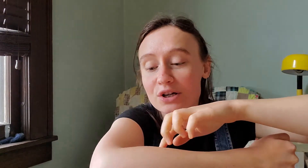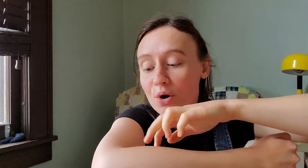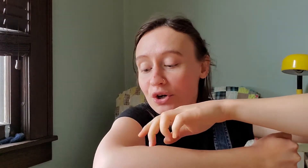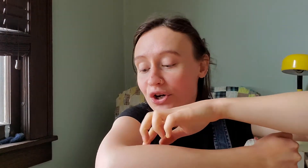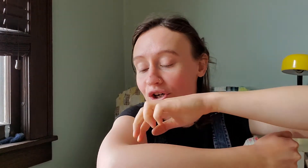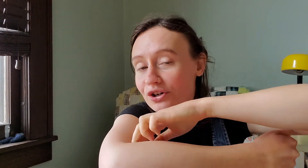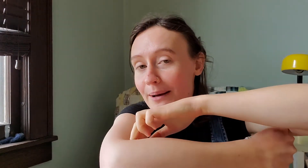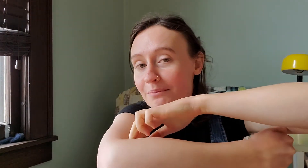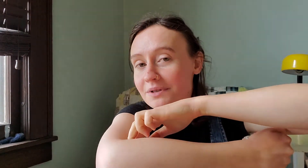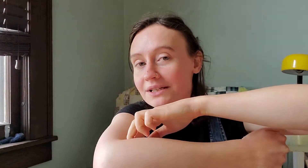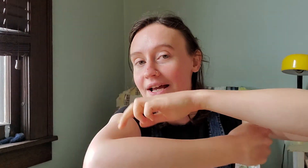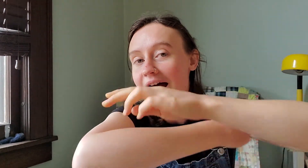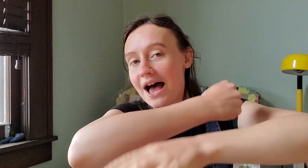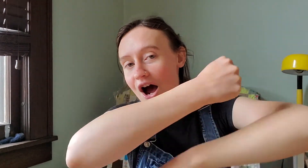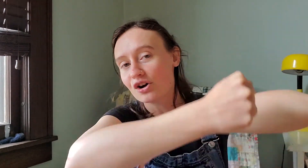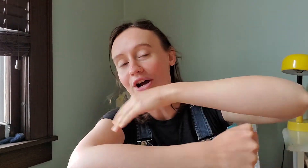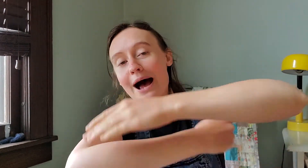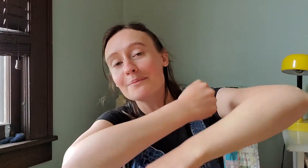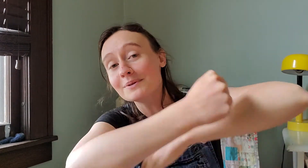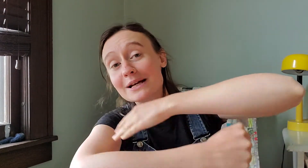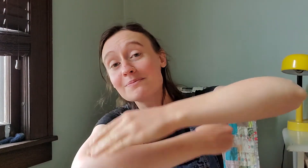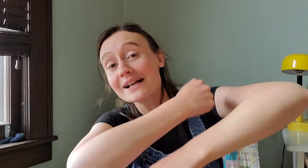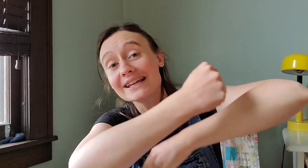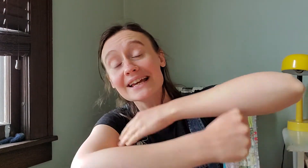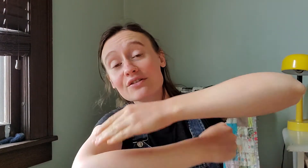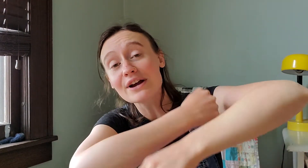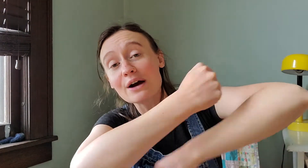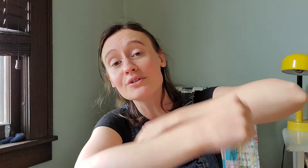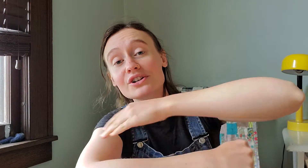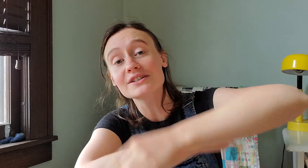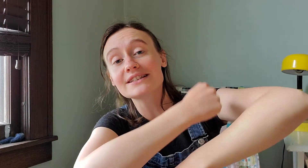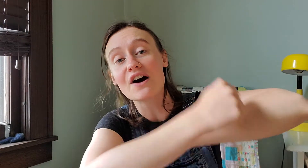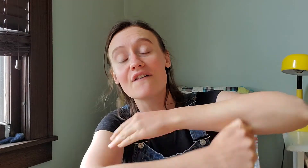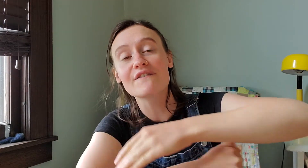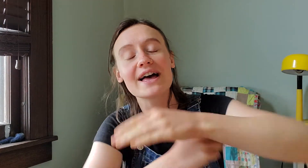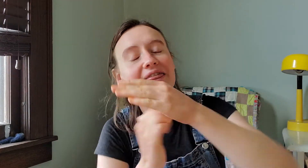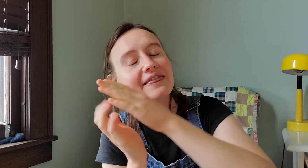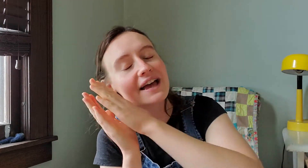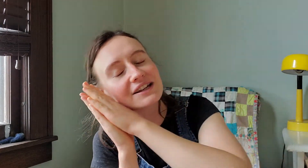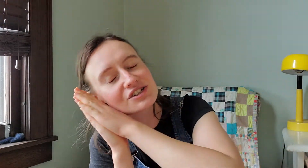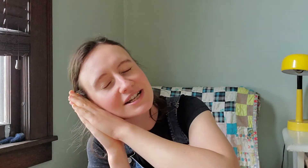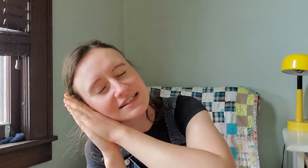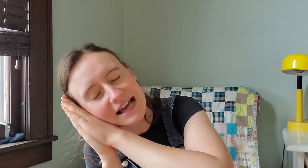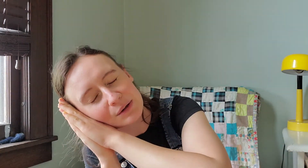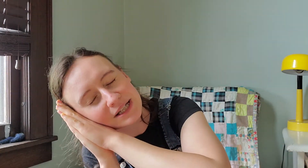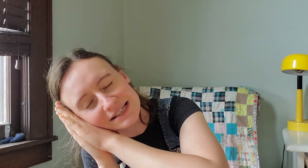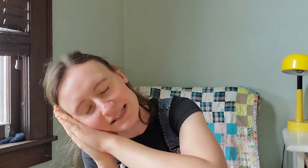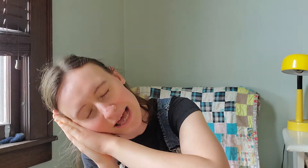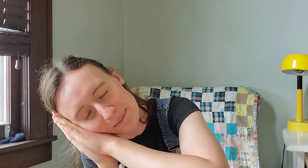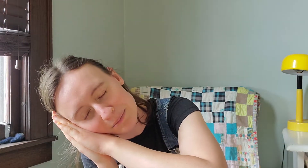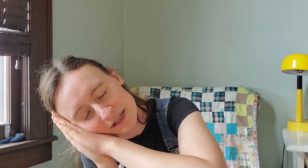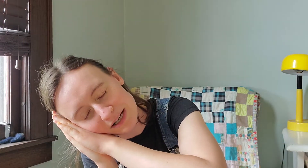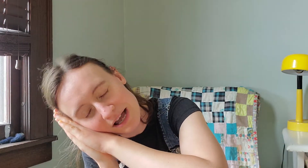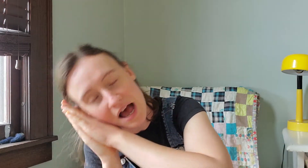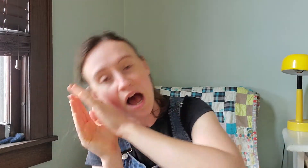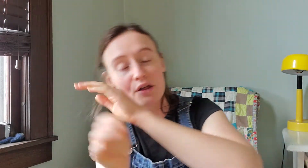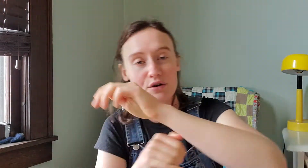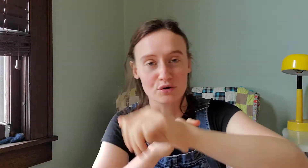corner crept, wrapped a blanket round herself and then she soundly slept. The